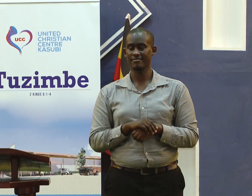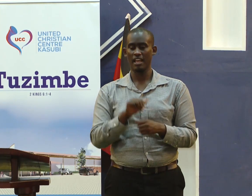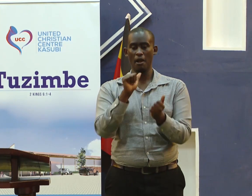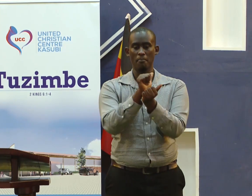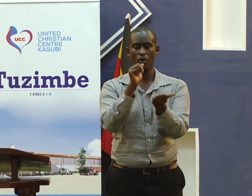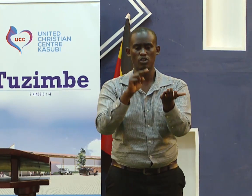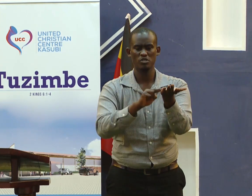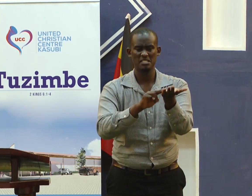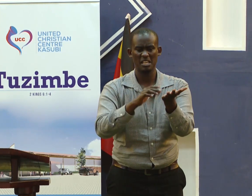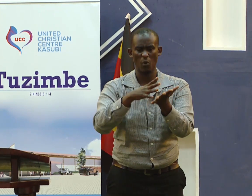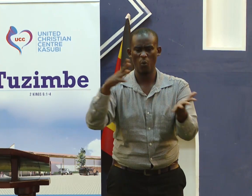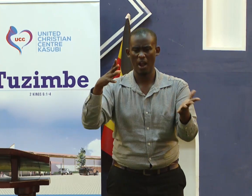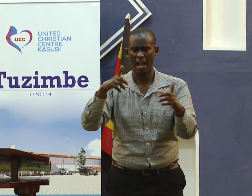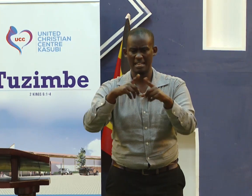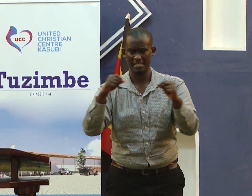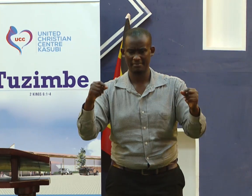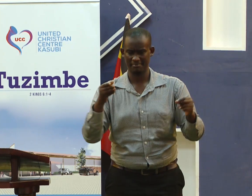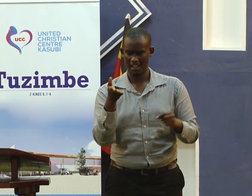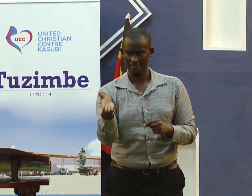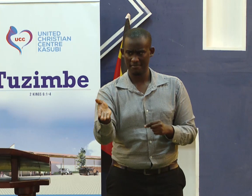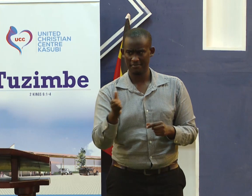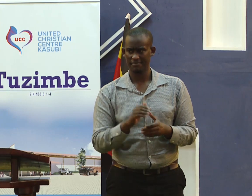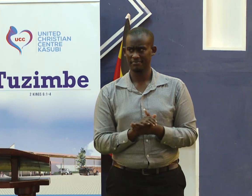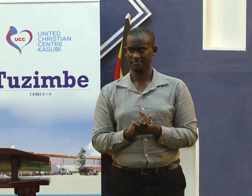He has used a very big word